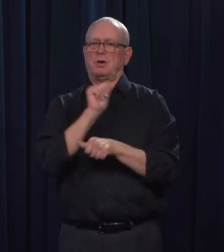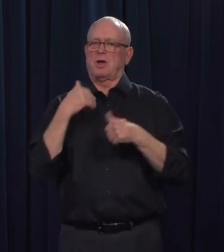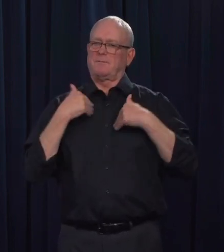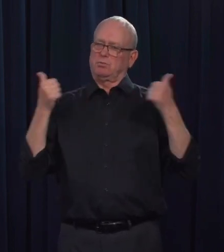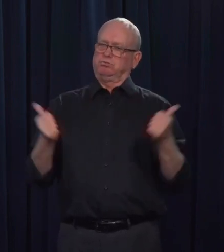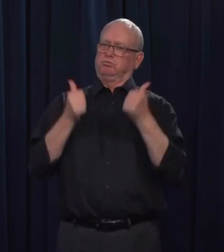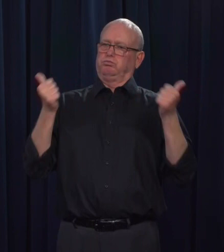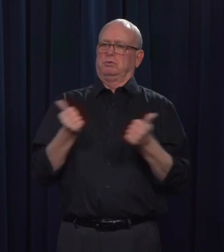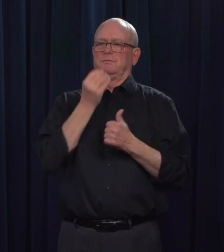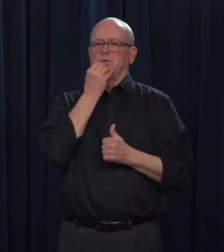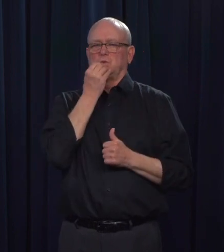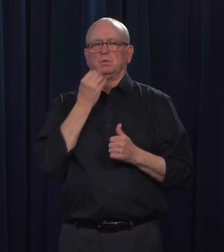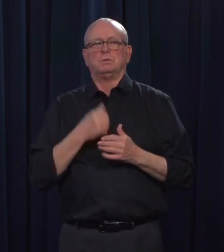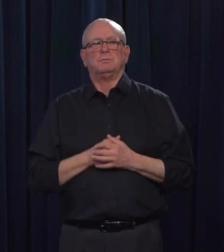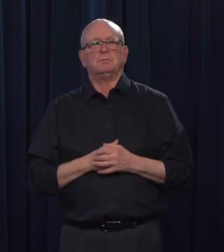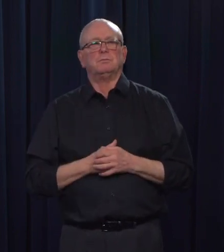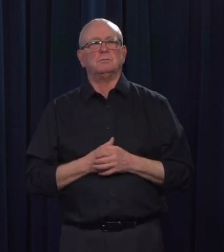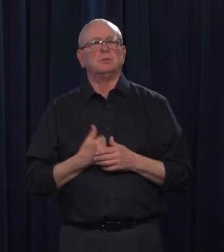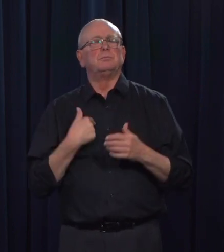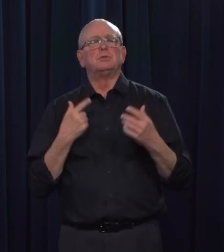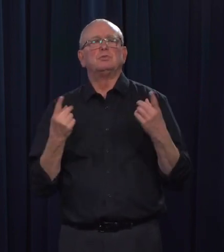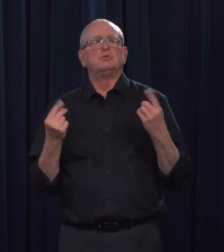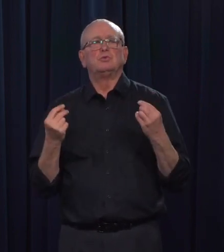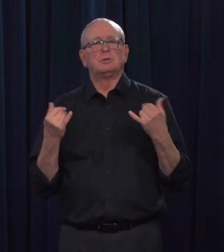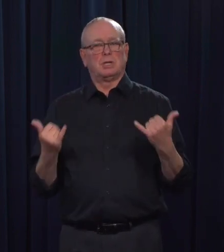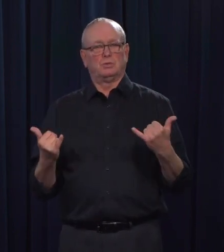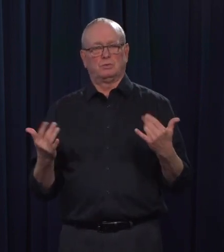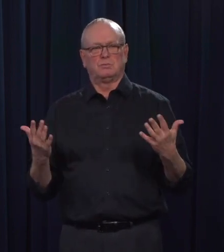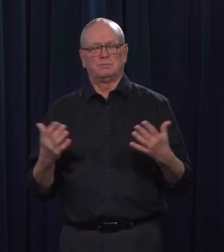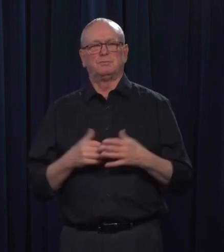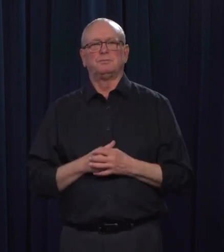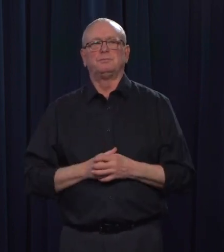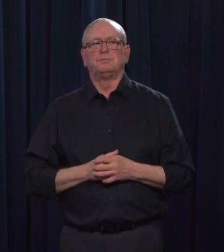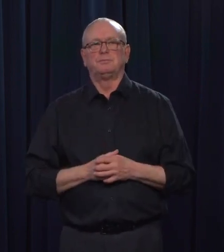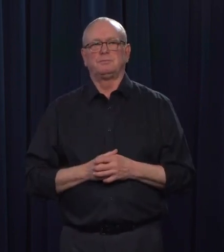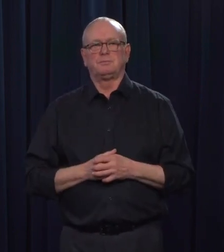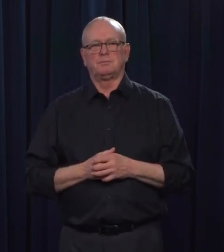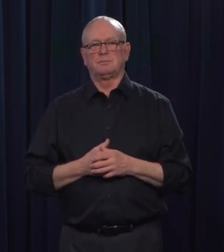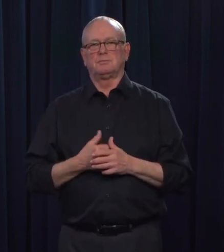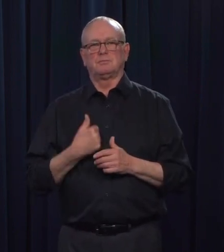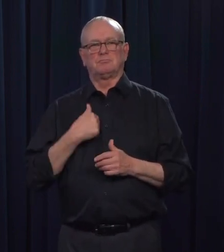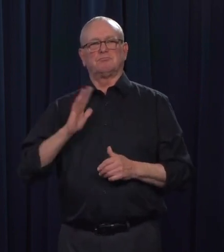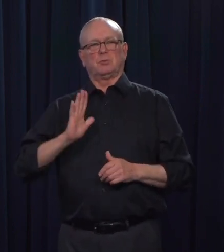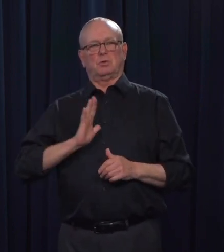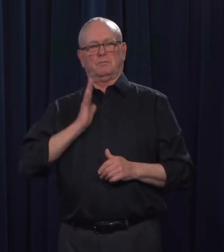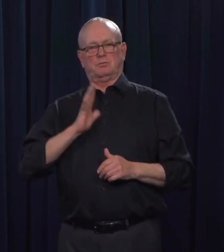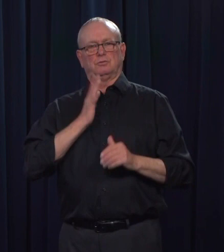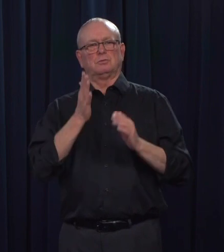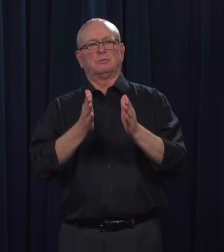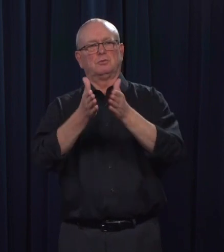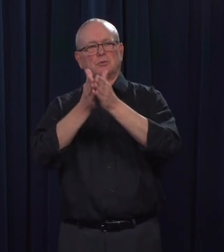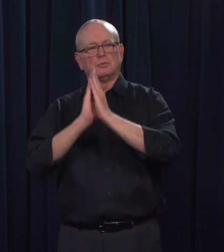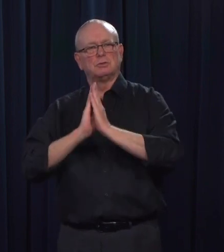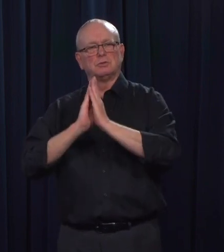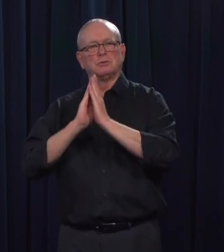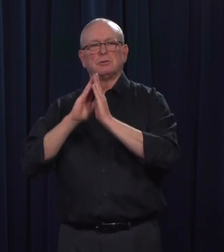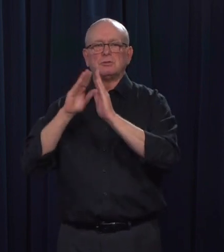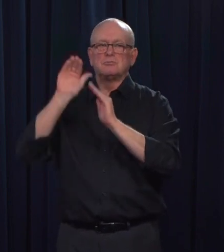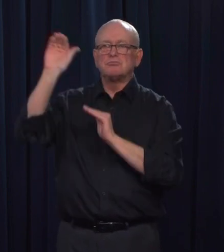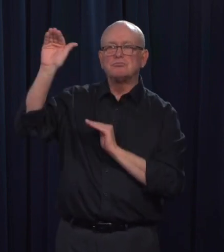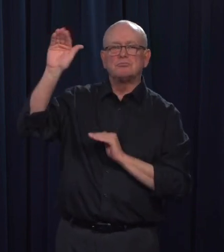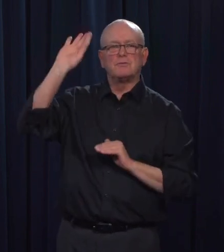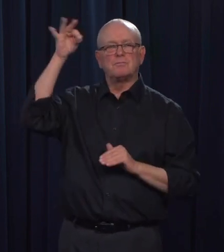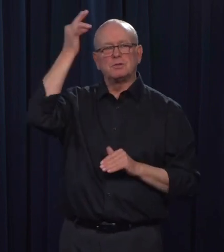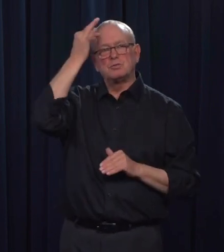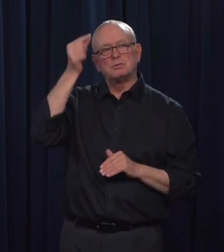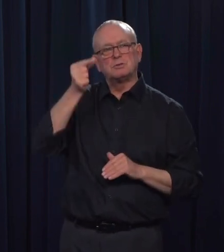we are taking the following actions. We are putting an official request through to the federal government to deem the entire food supply